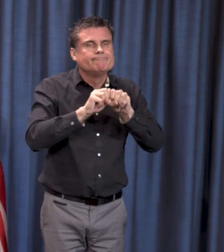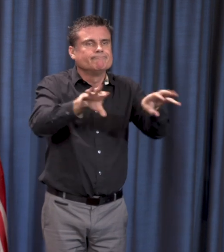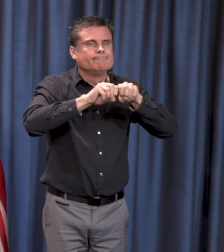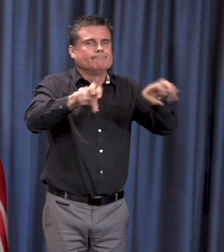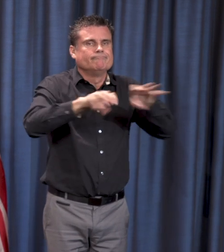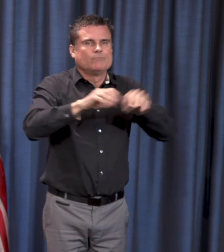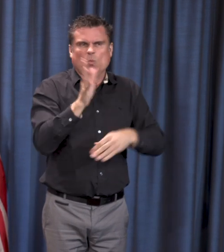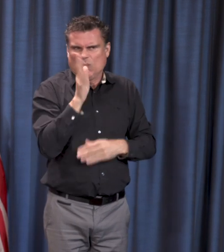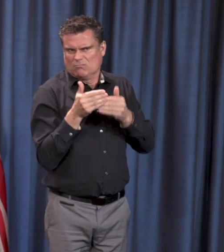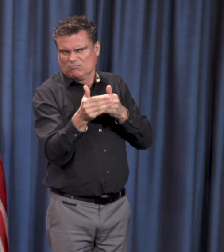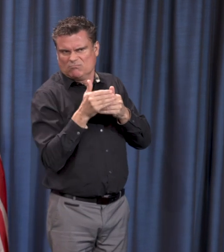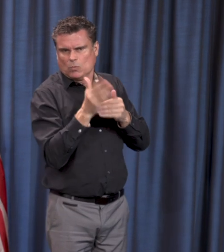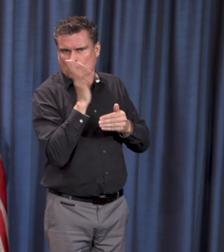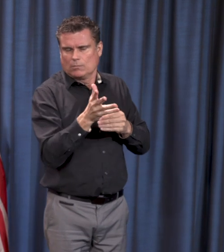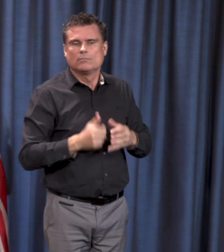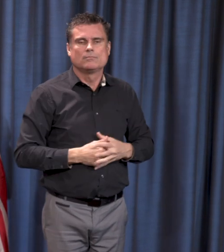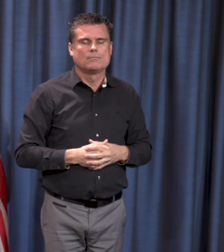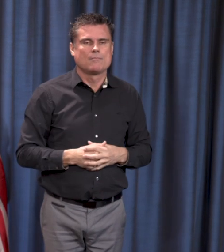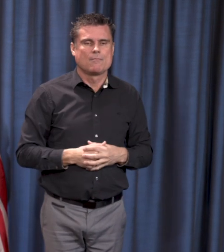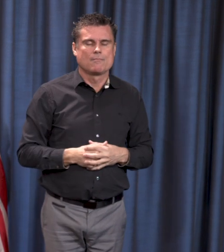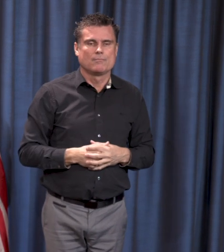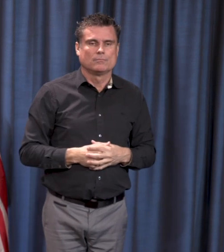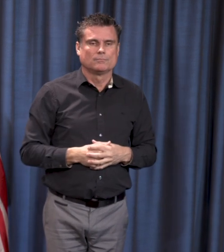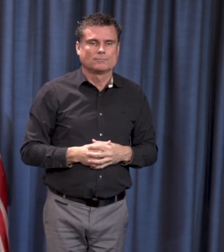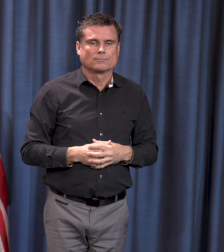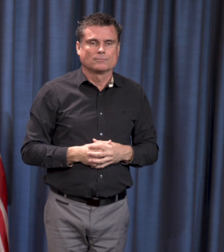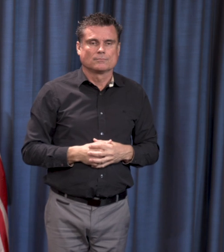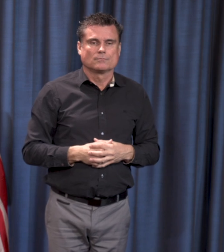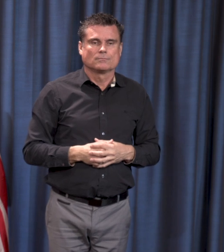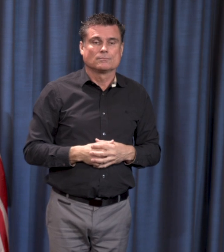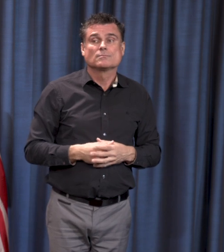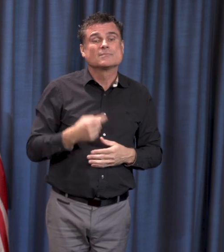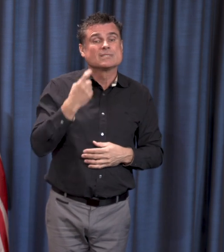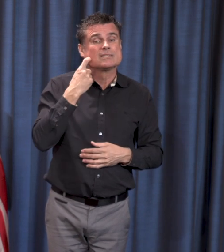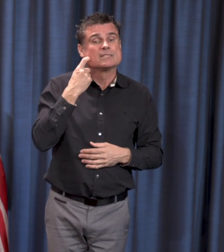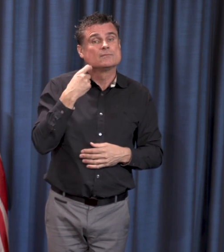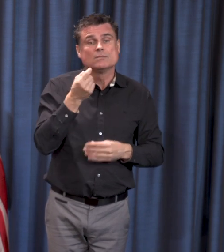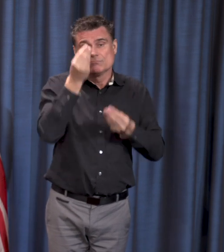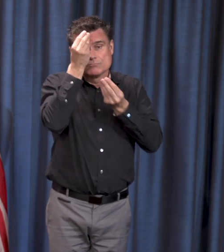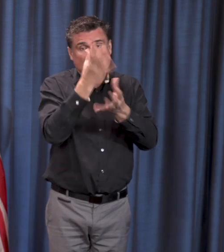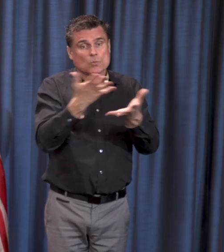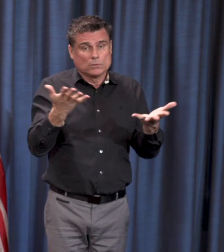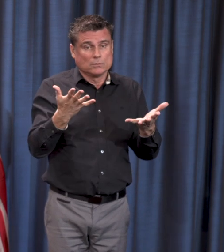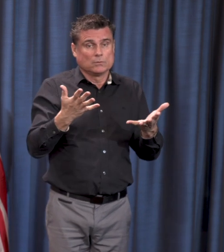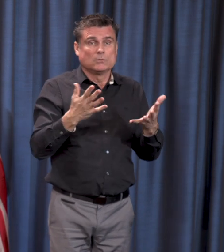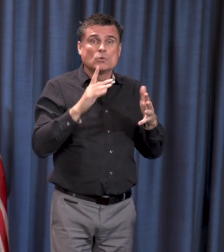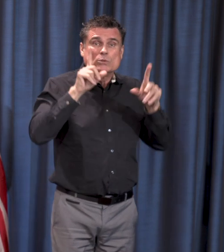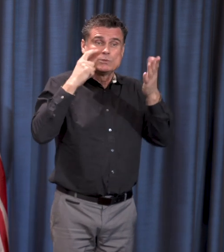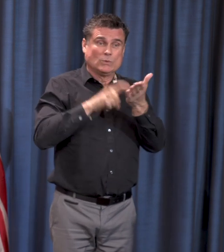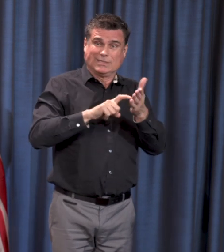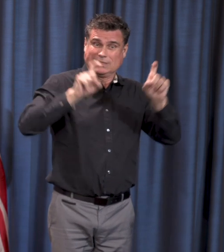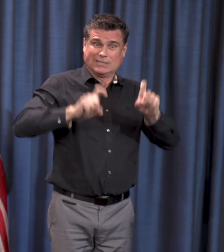I also posted, I presented some information about both the testing curve, but also what we call the